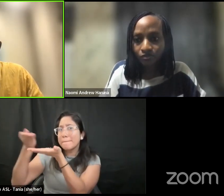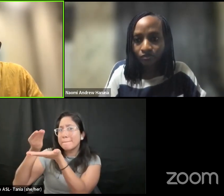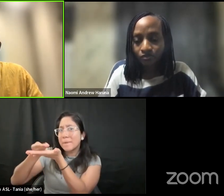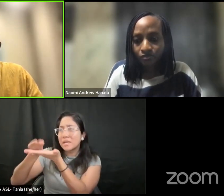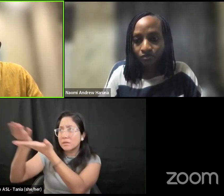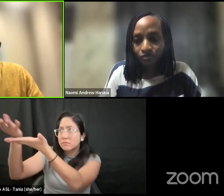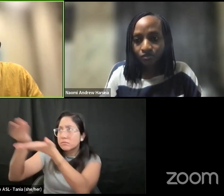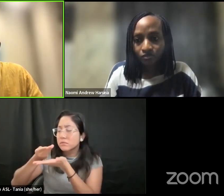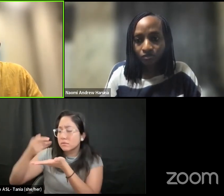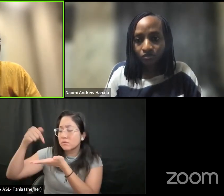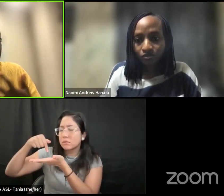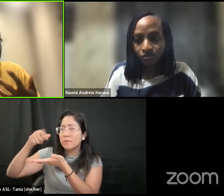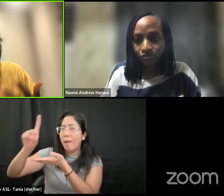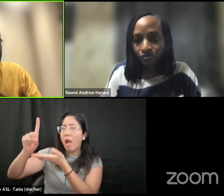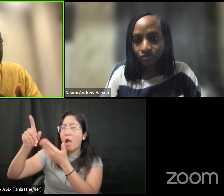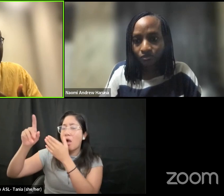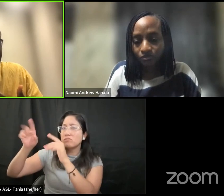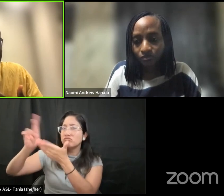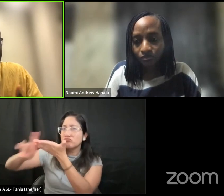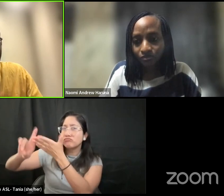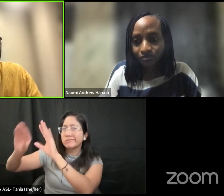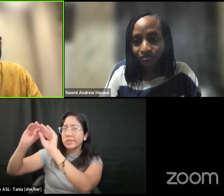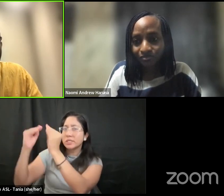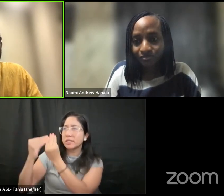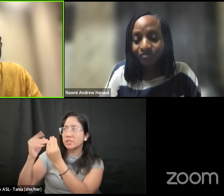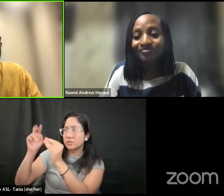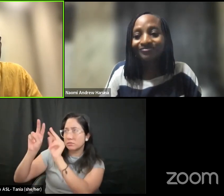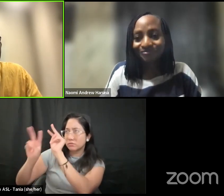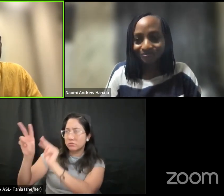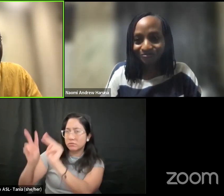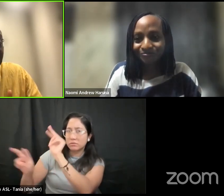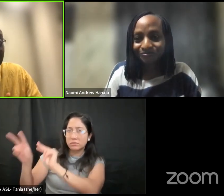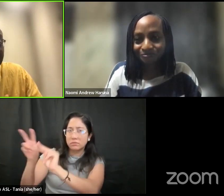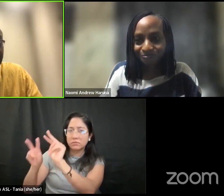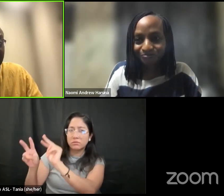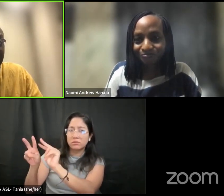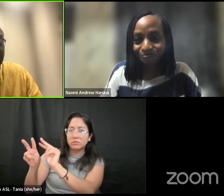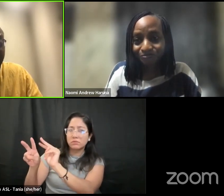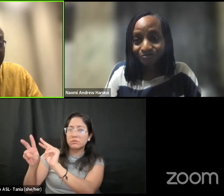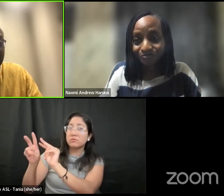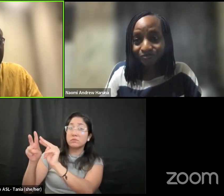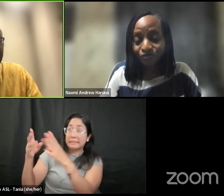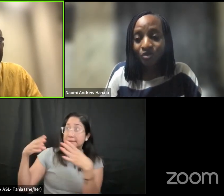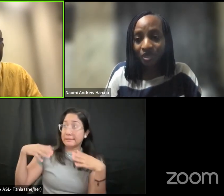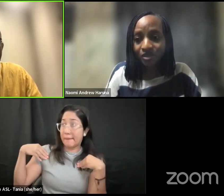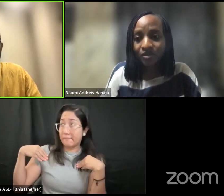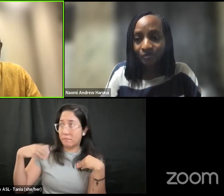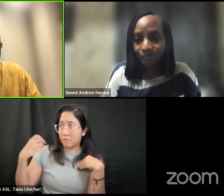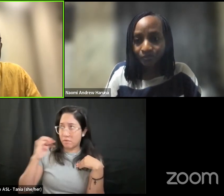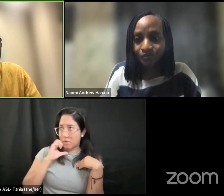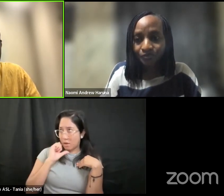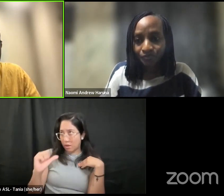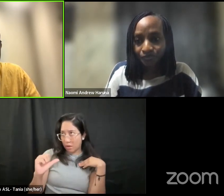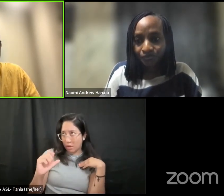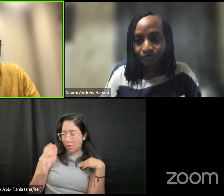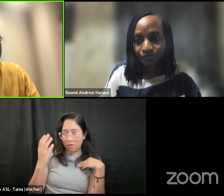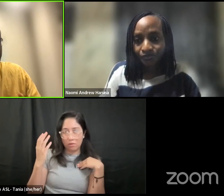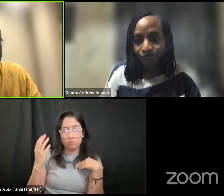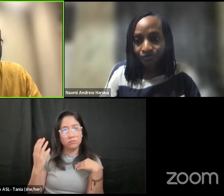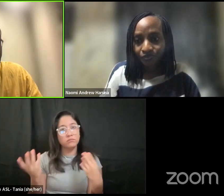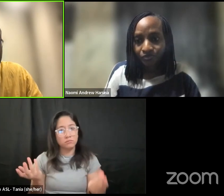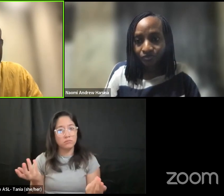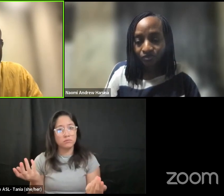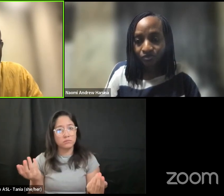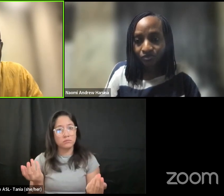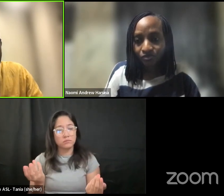to know to help us um in the choices that we make um to help us in